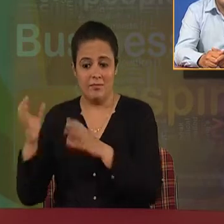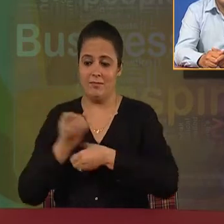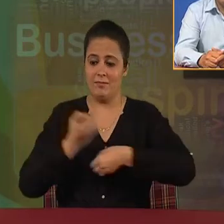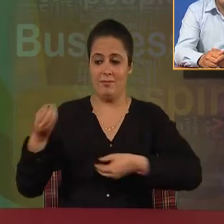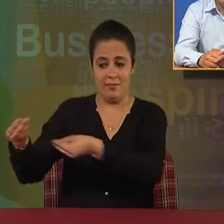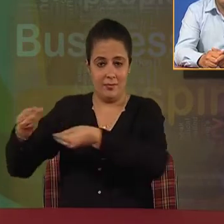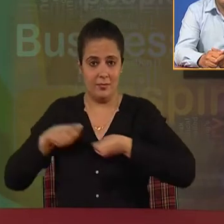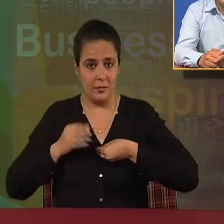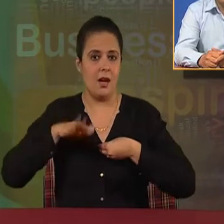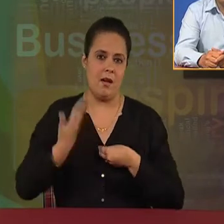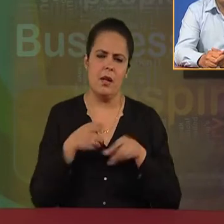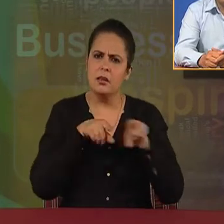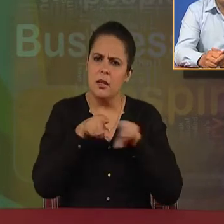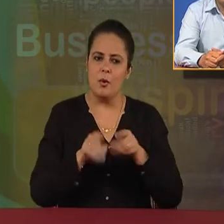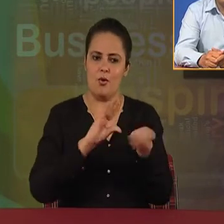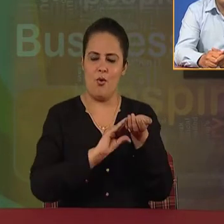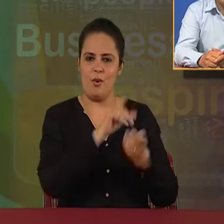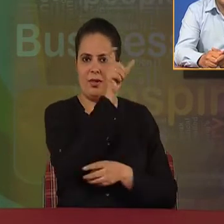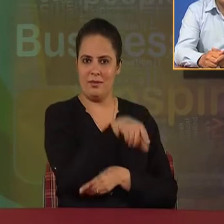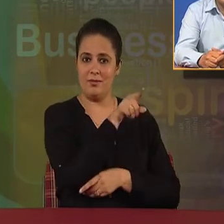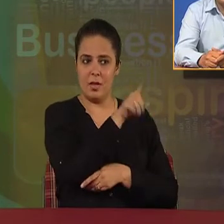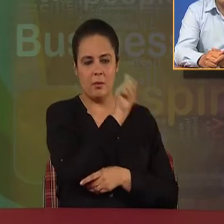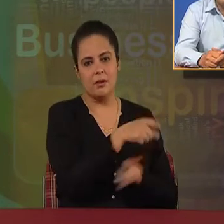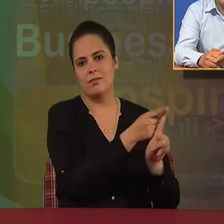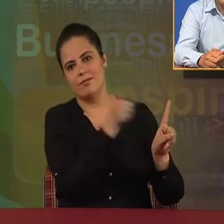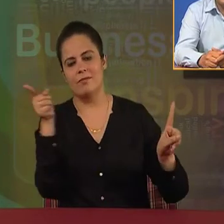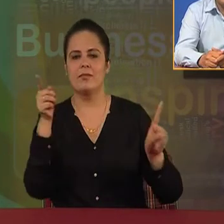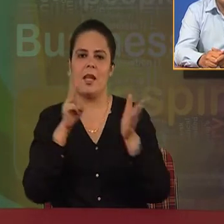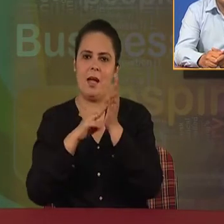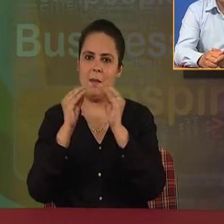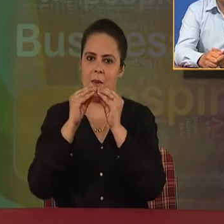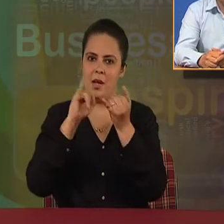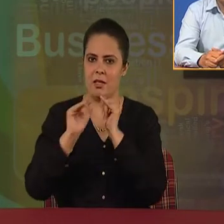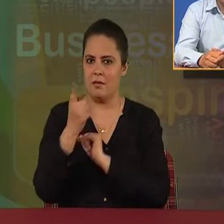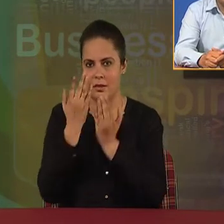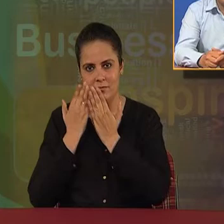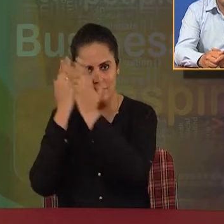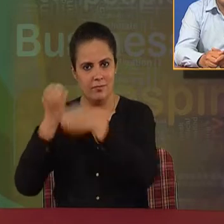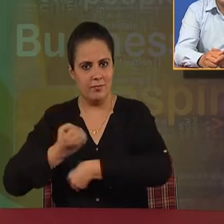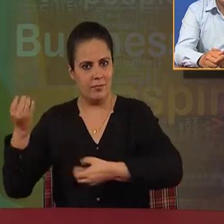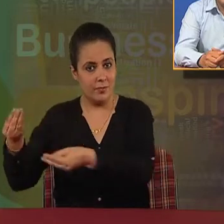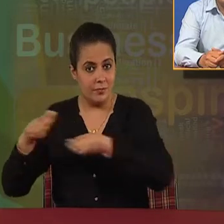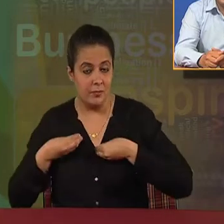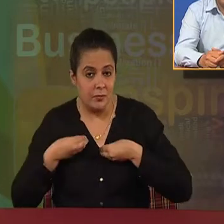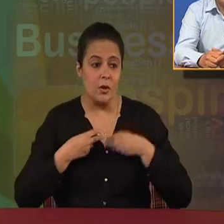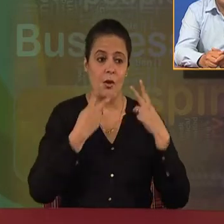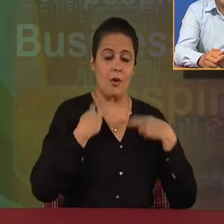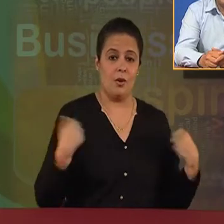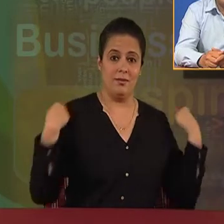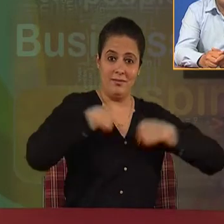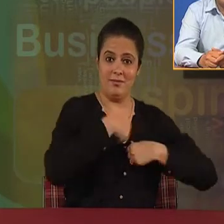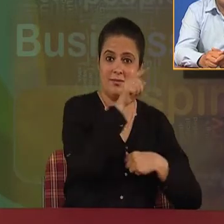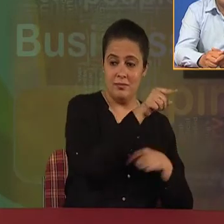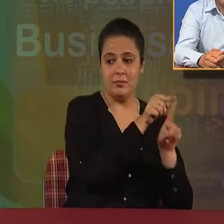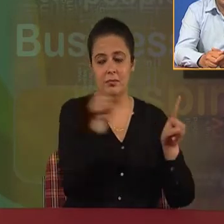For example, in order to become a doctor, one has to get MBBS degree. In order to be a lawyer, one has to have an LLB degree.